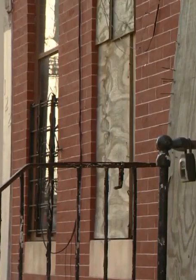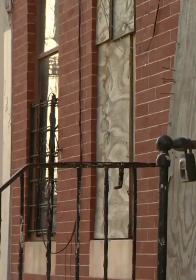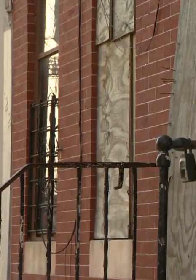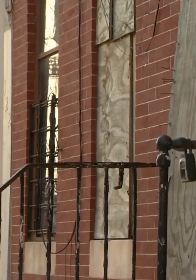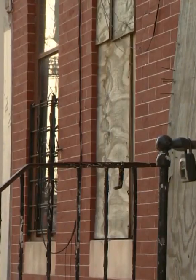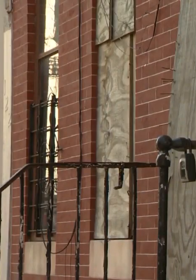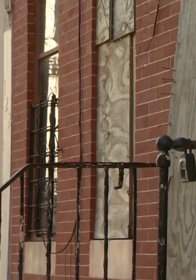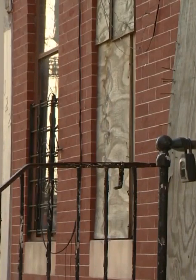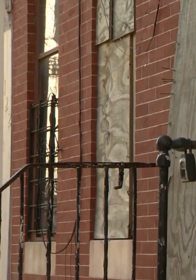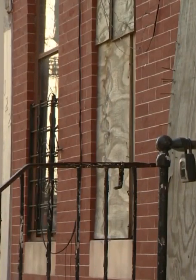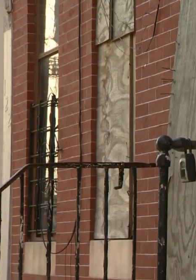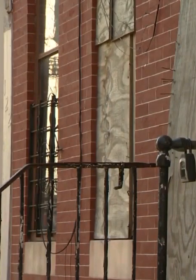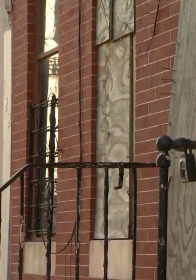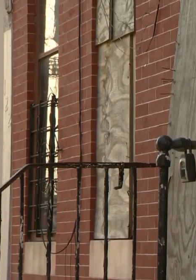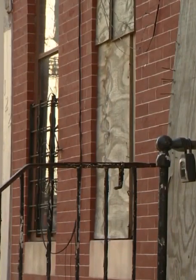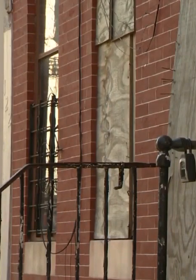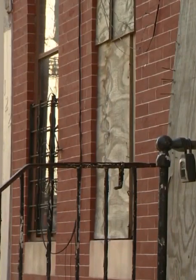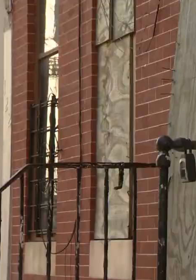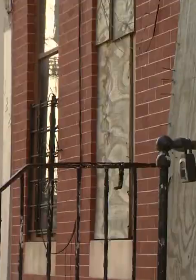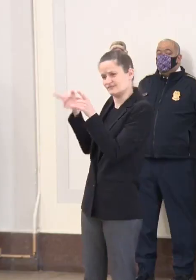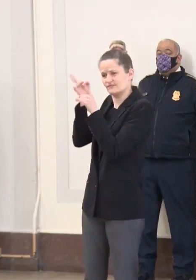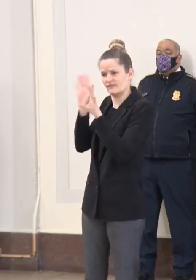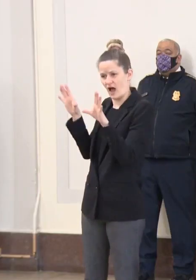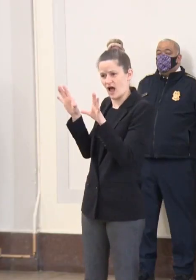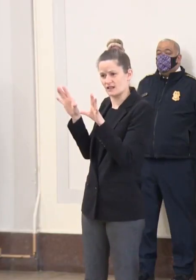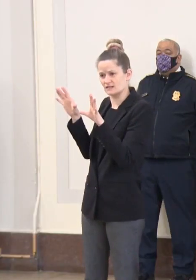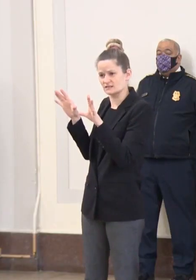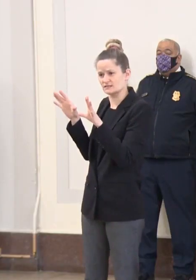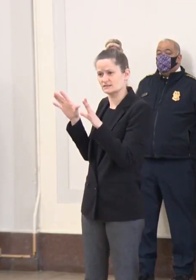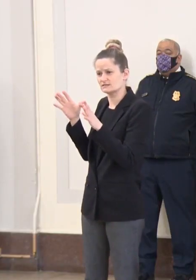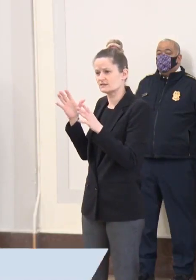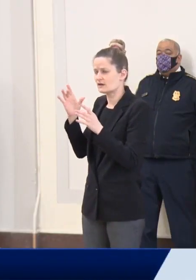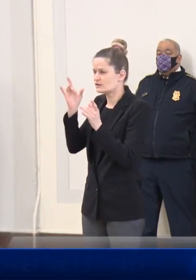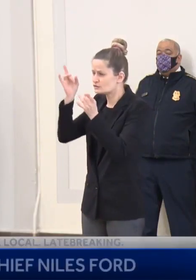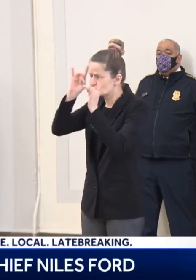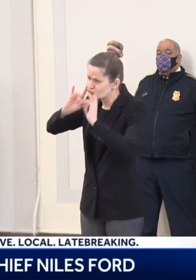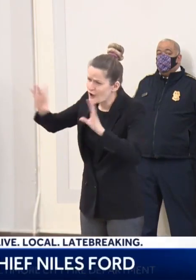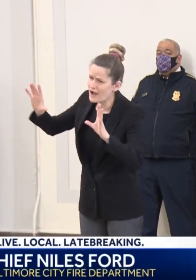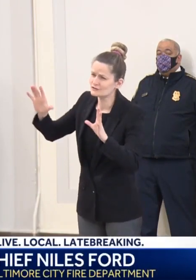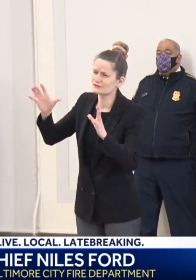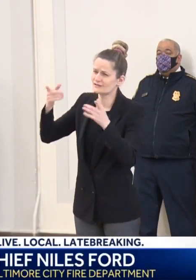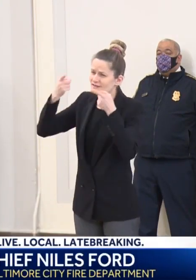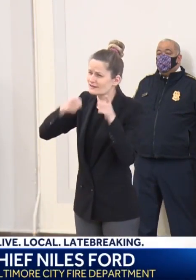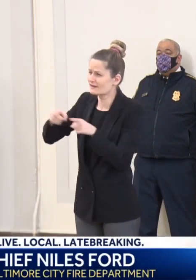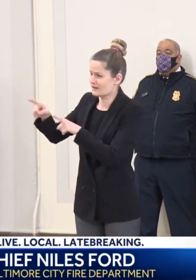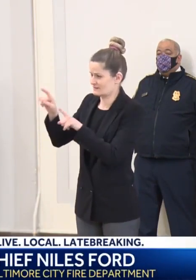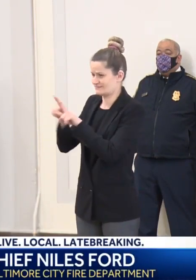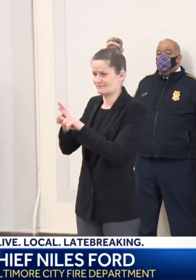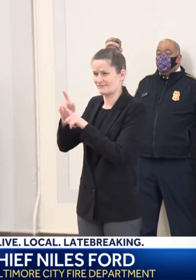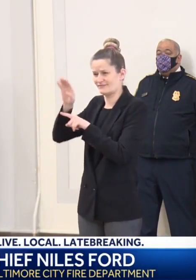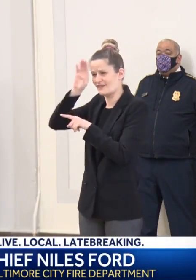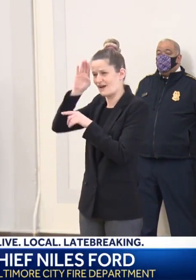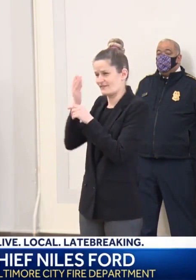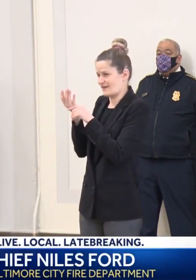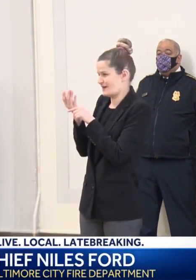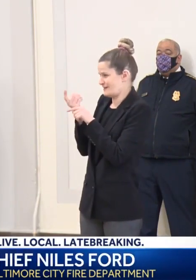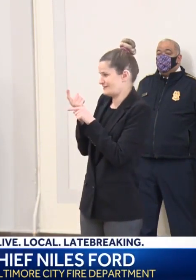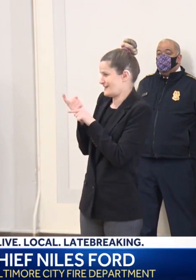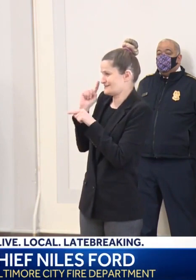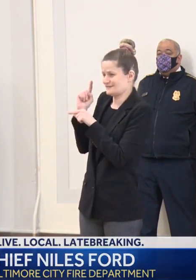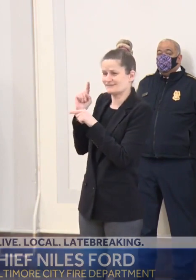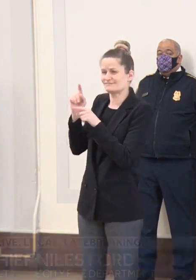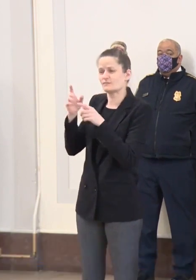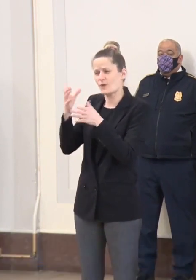ideas to reduce the vacant housing stock. Certainly to create an environment that's safe for the firefighters to work and do their jobs.